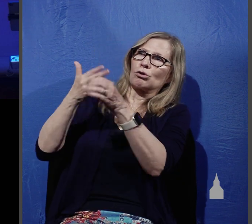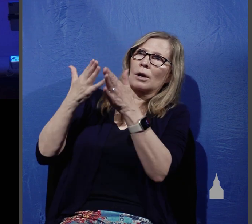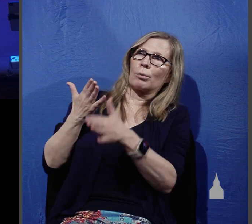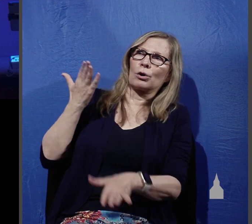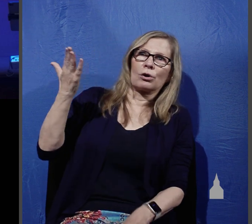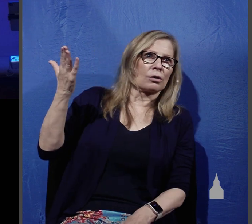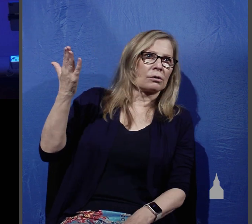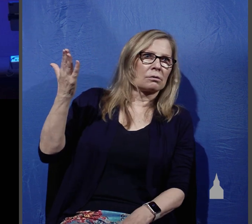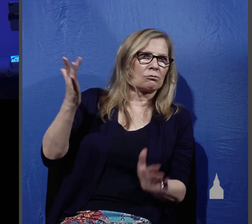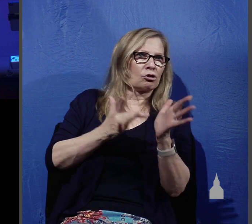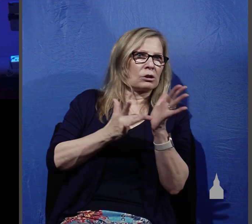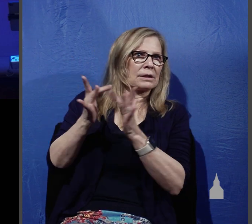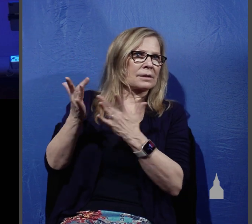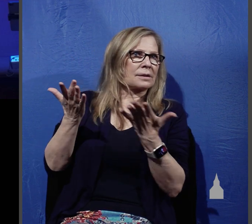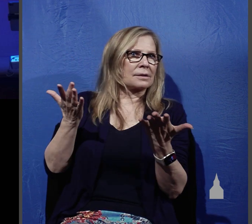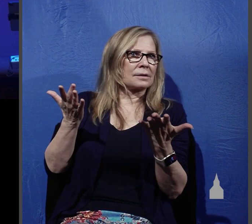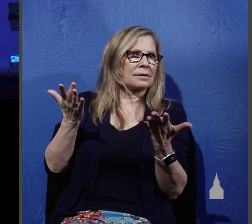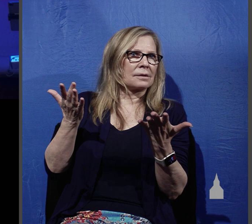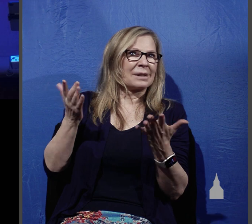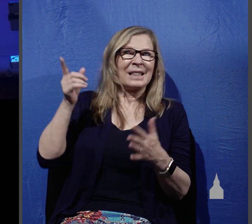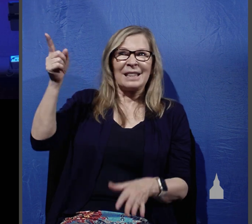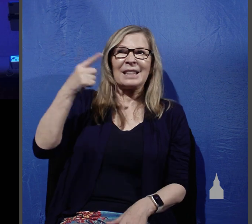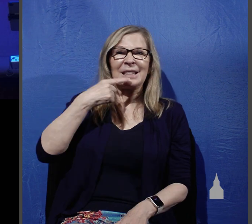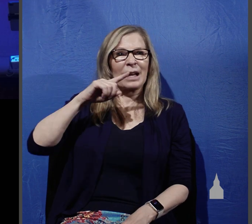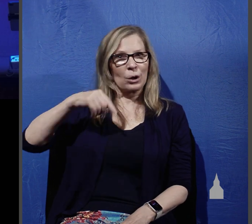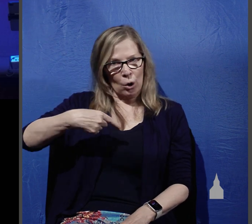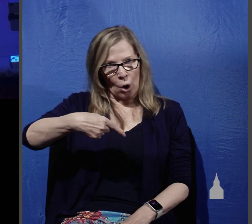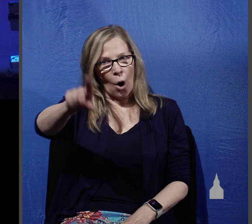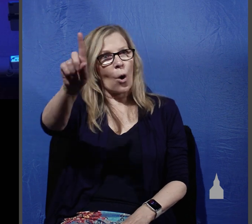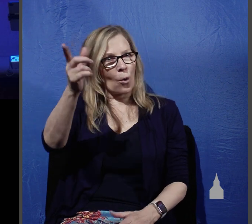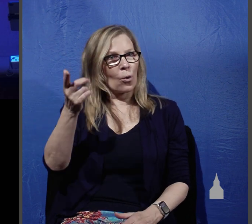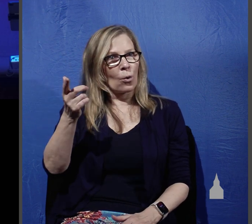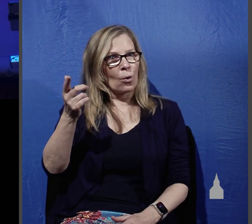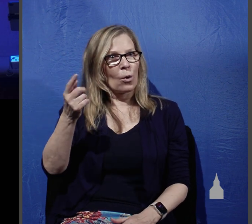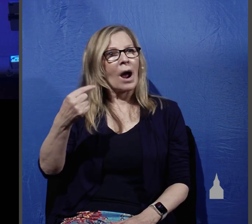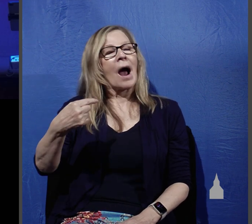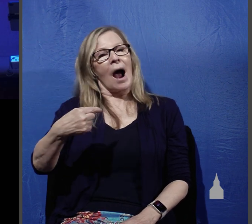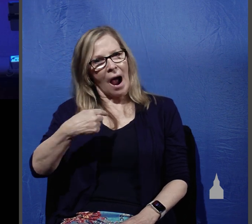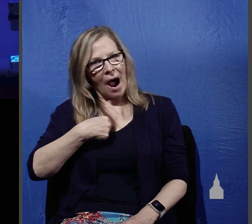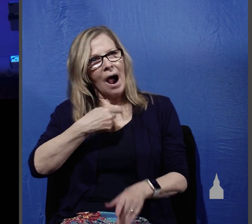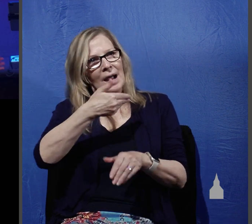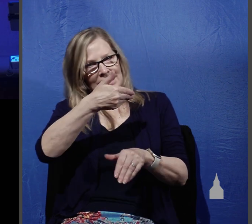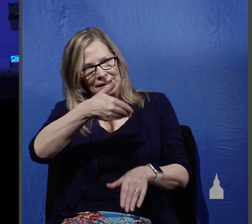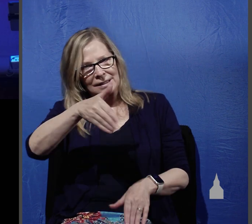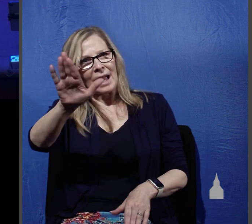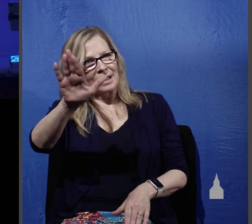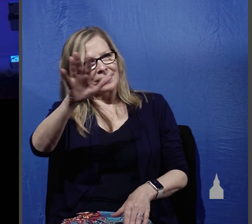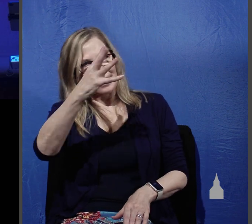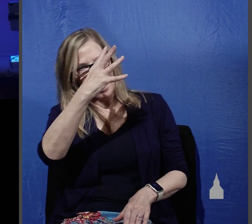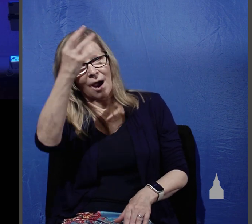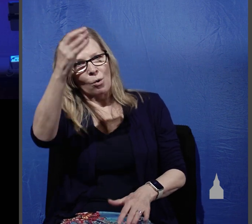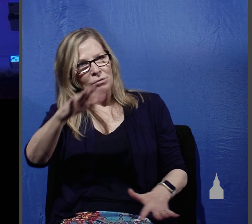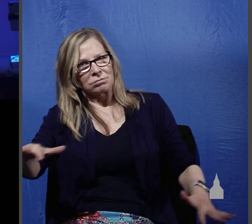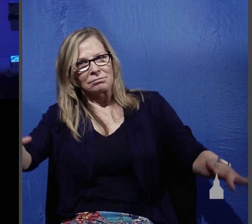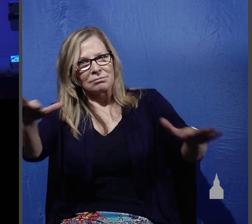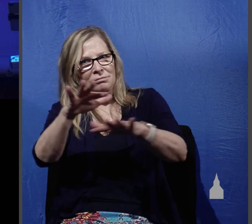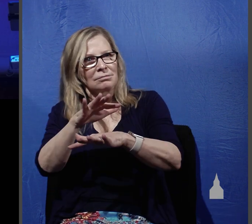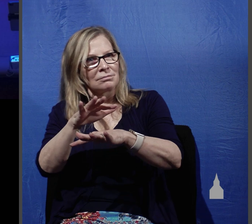Jesus he said go behold I send you out that's why you're